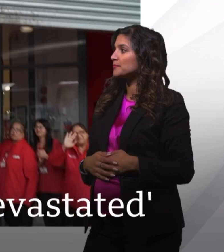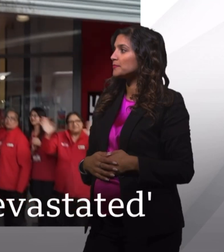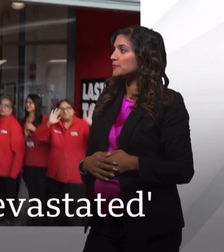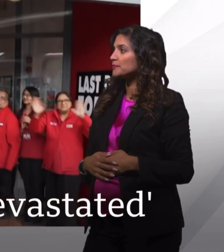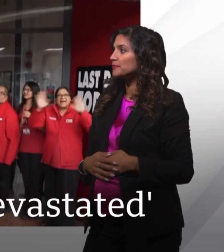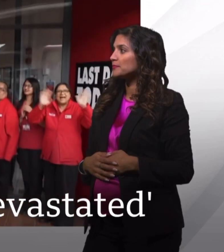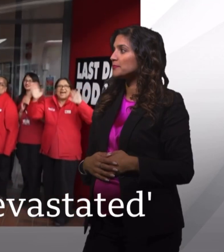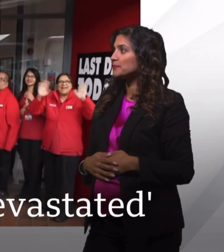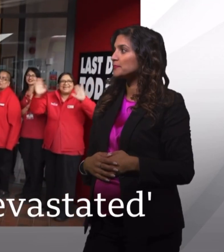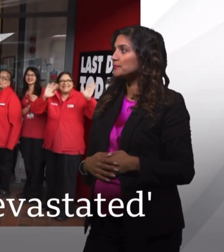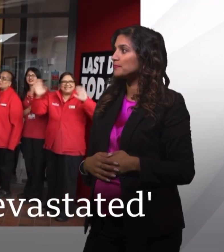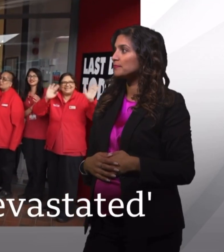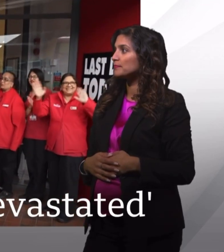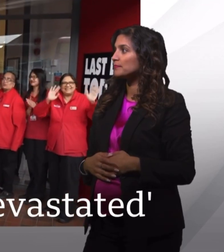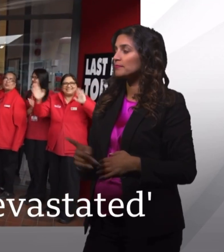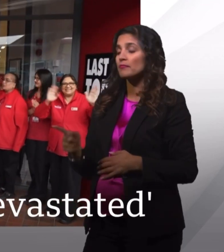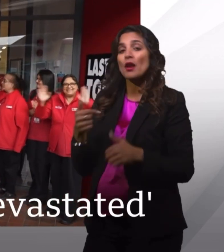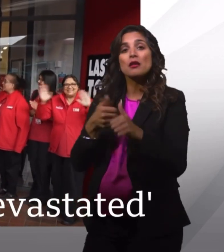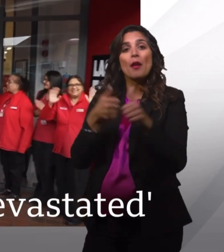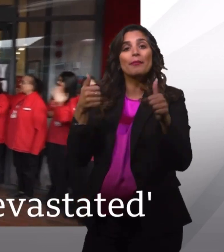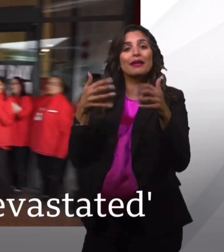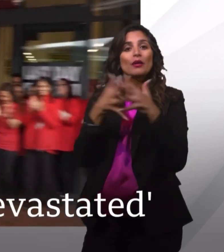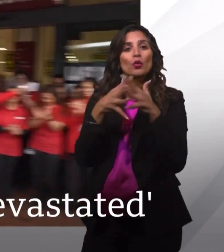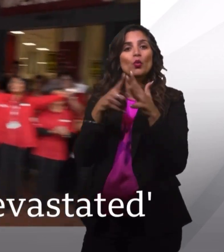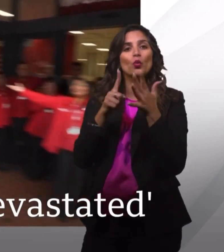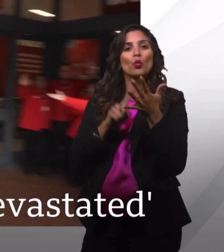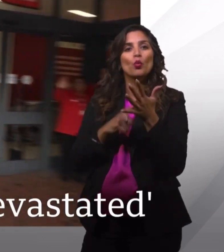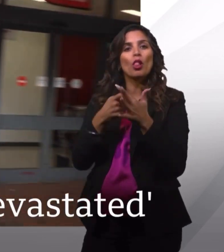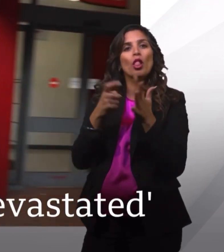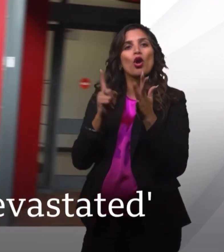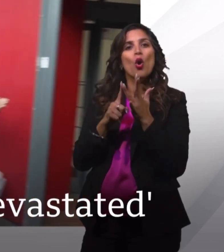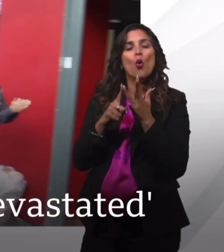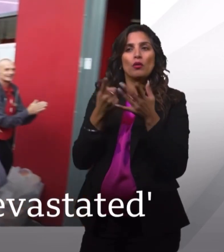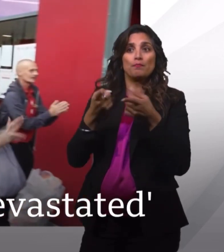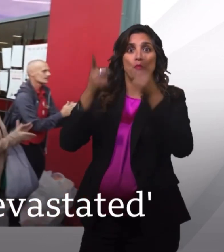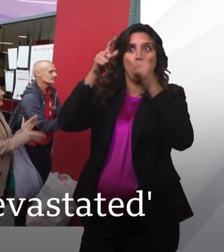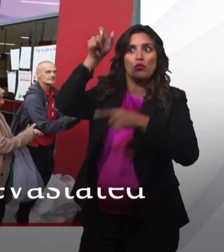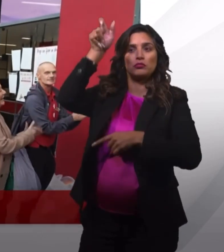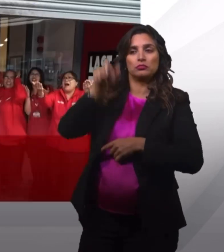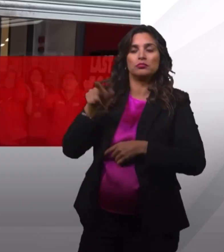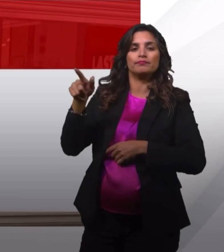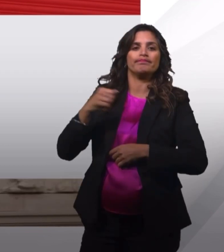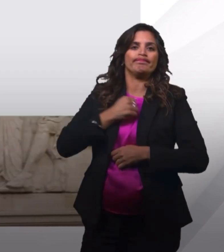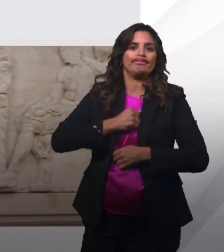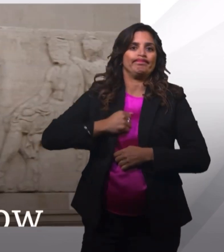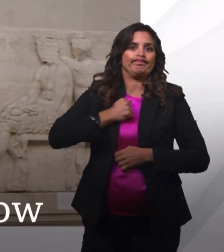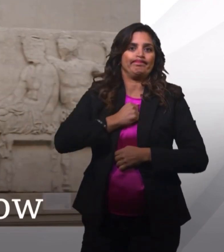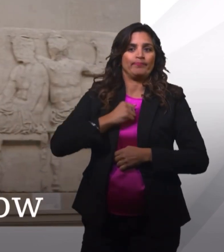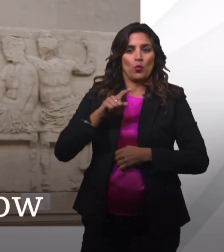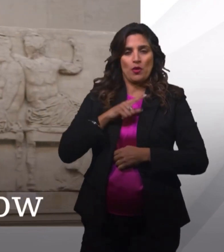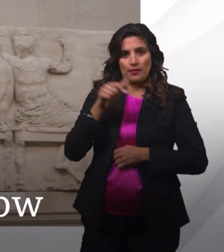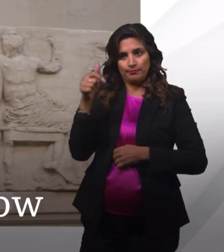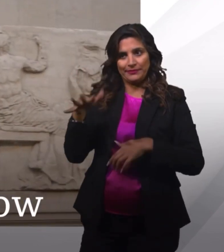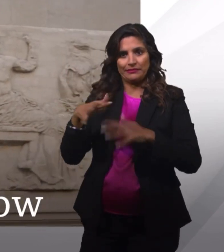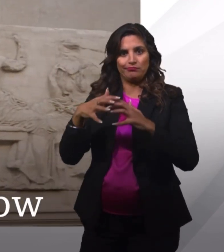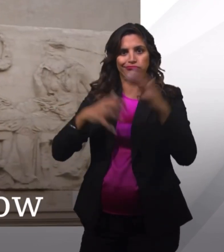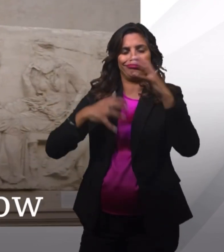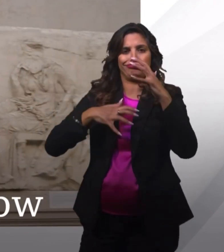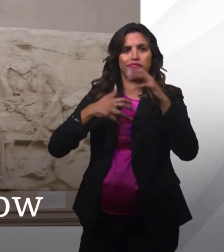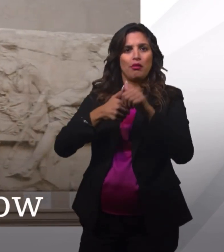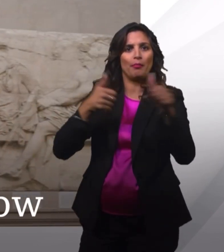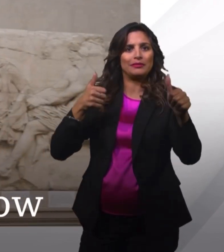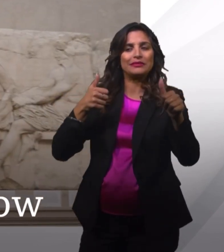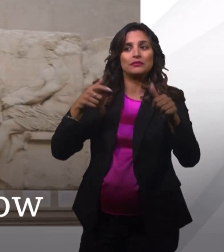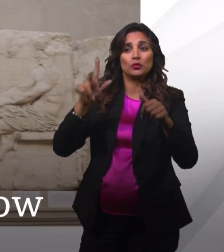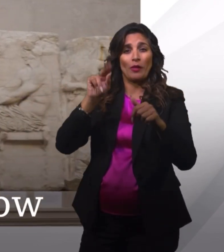Wilco apologises after 12,000 people lost their jobs when the retailer collapsed. An escalating